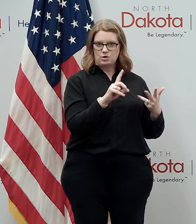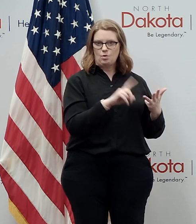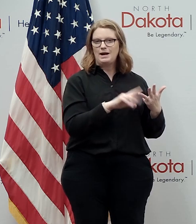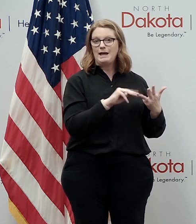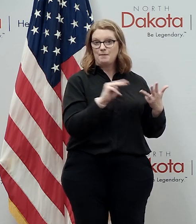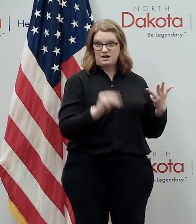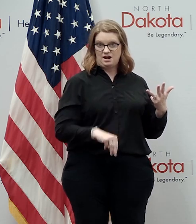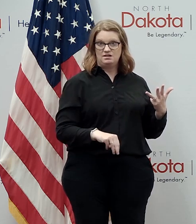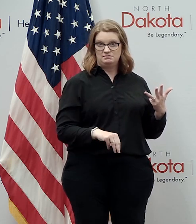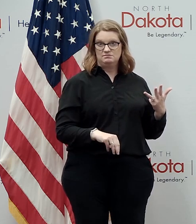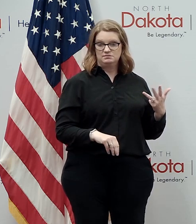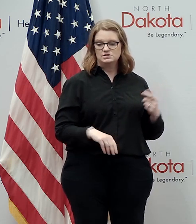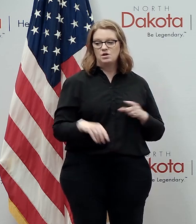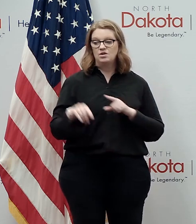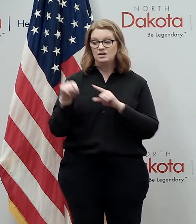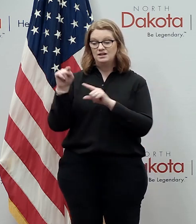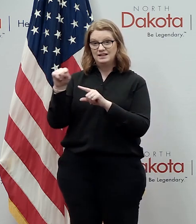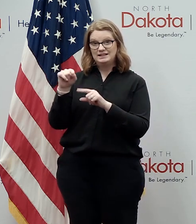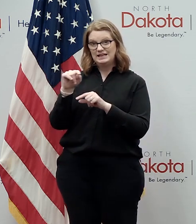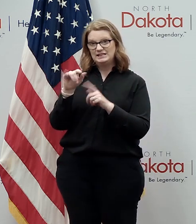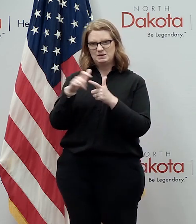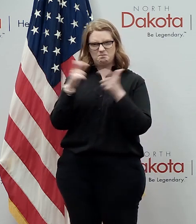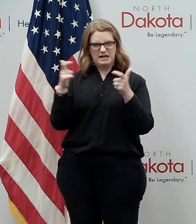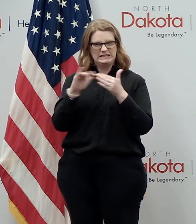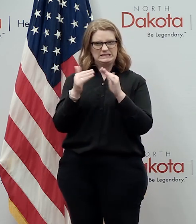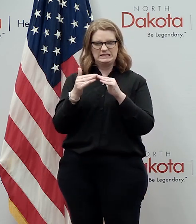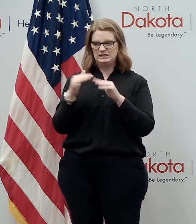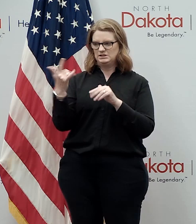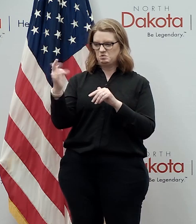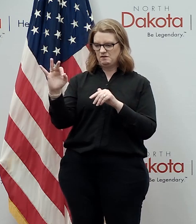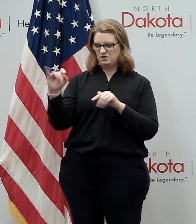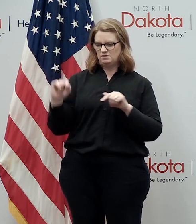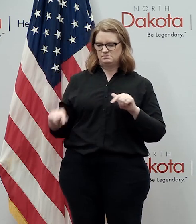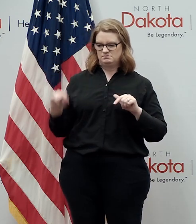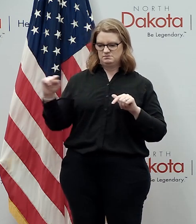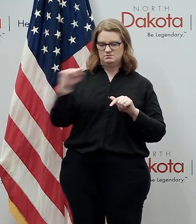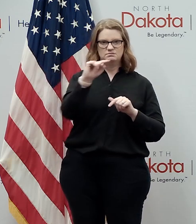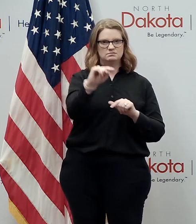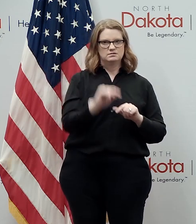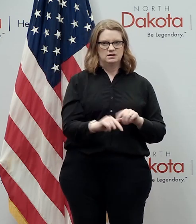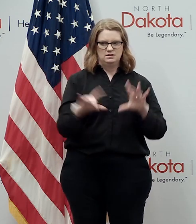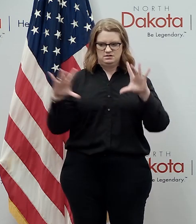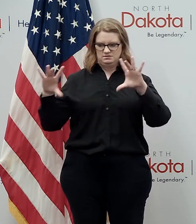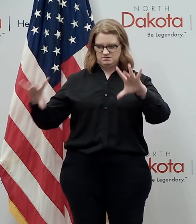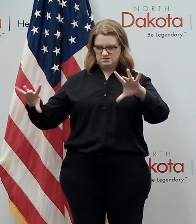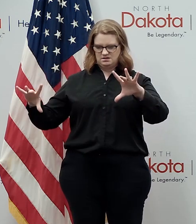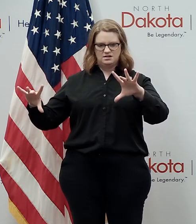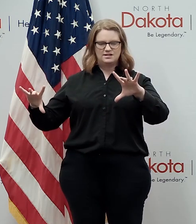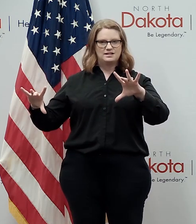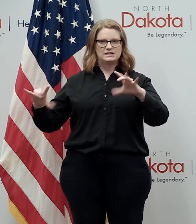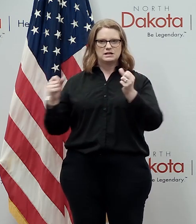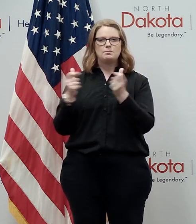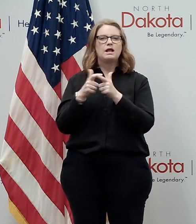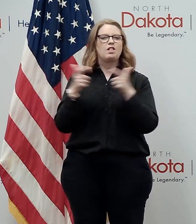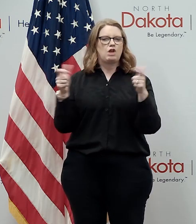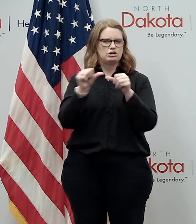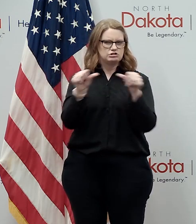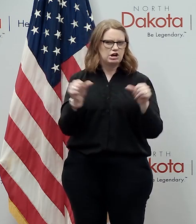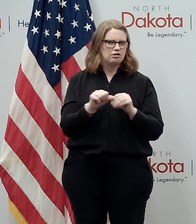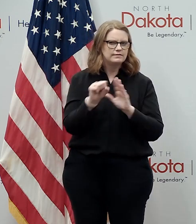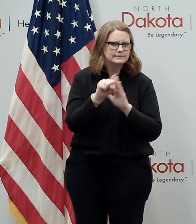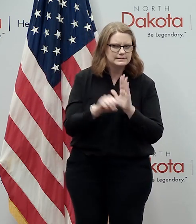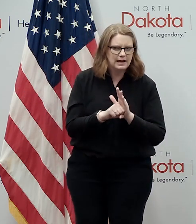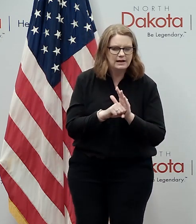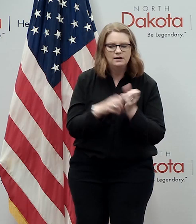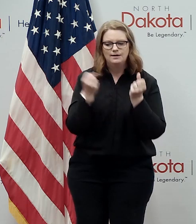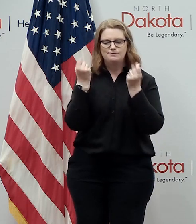we're picking these metro areas, we're going to hit a big swath. We're not just hitting four cities. We're hitting a big swath of the geography of the state. We're probably hitting